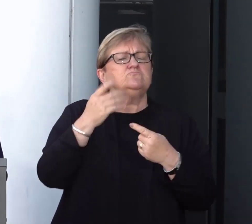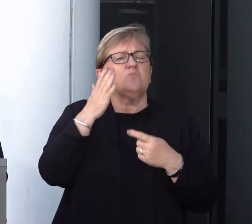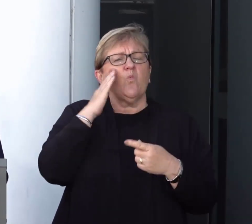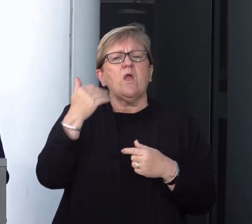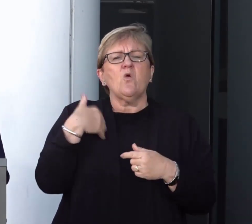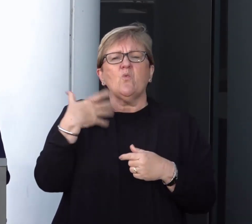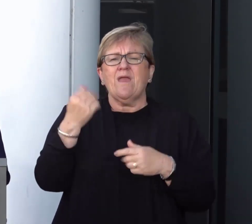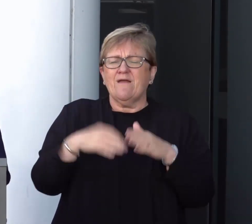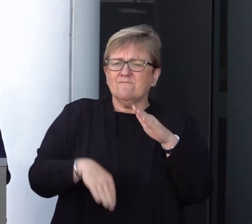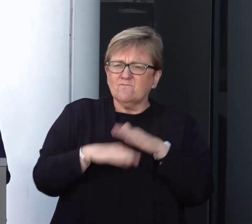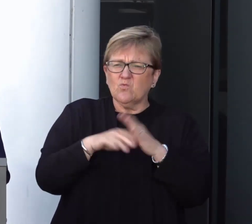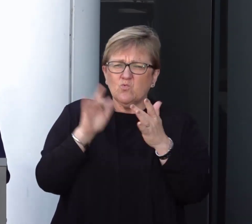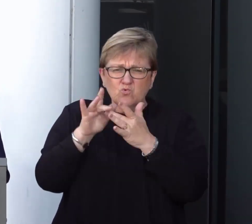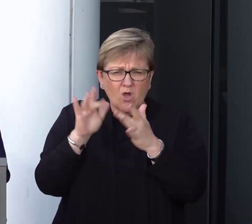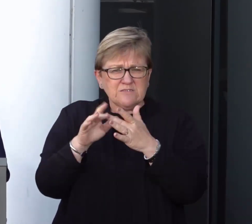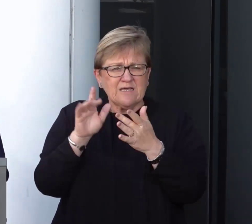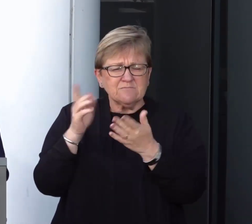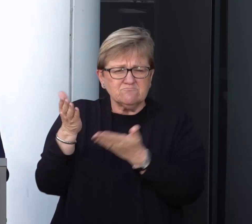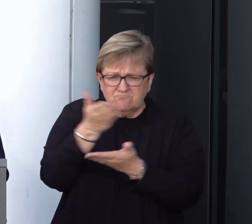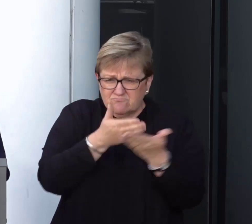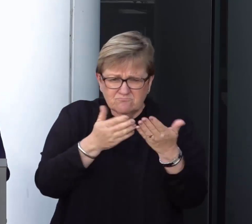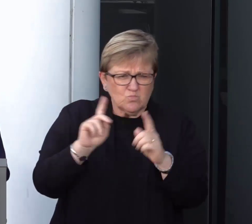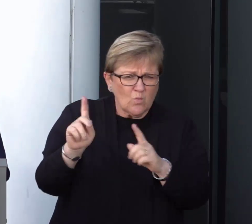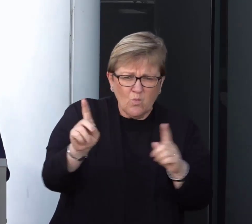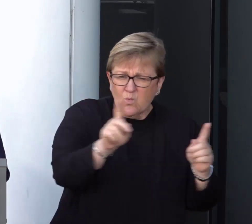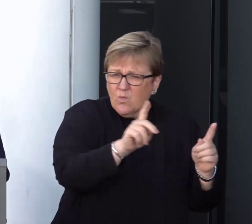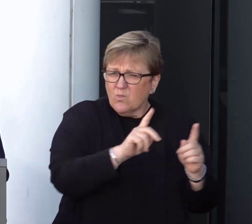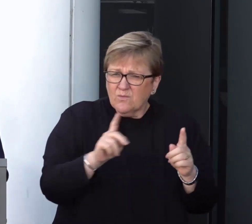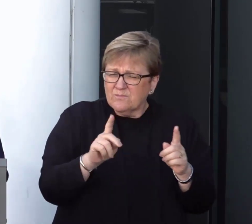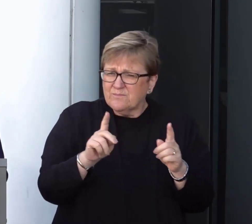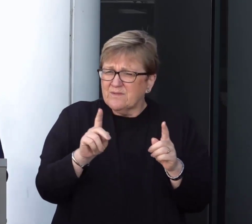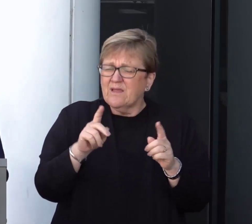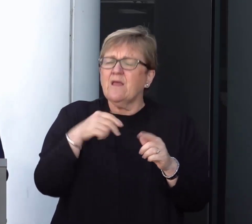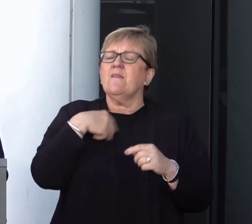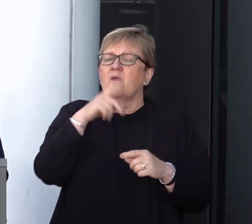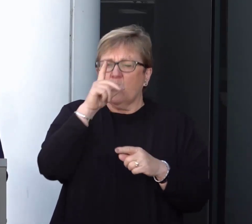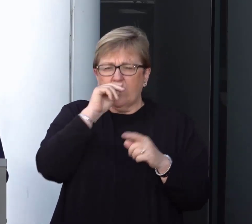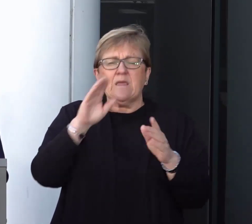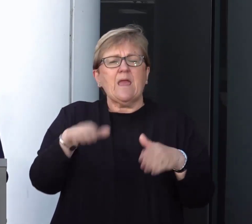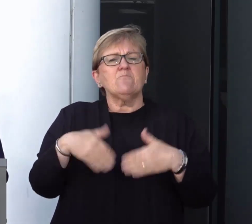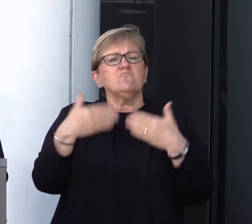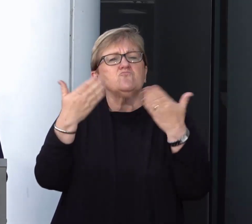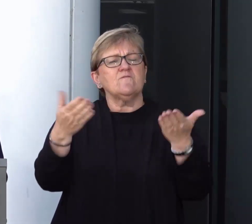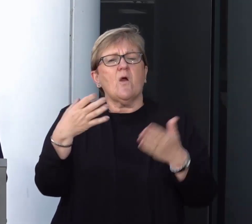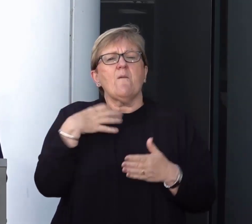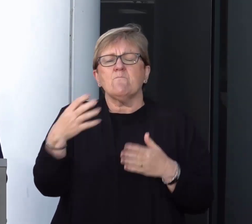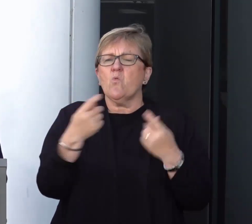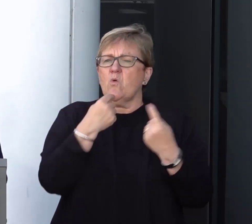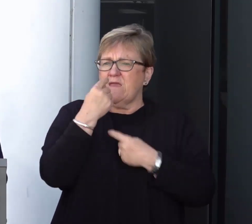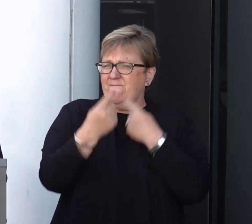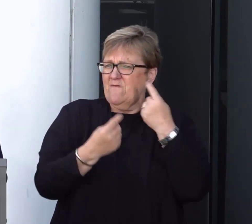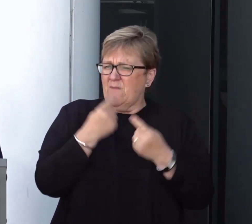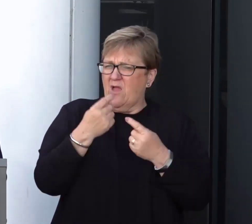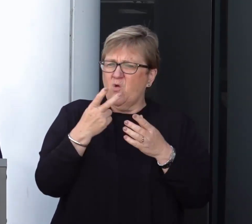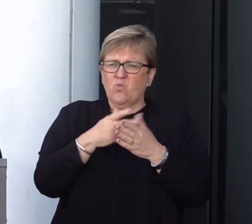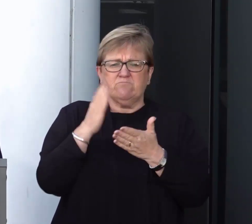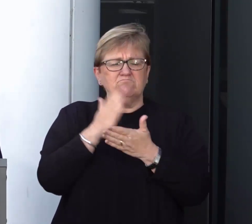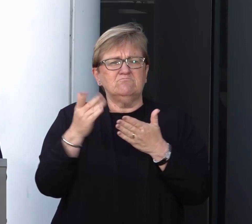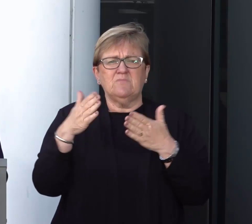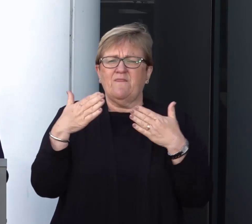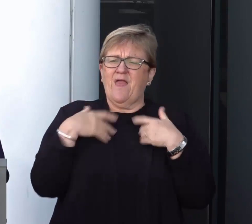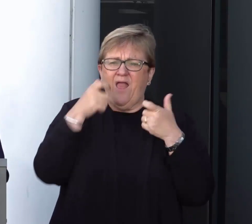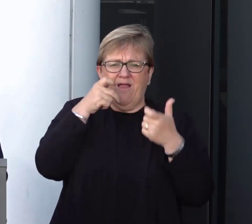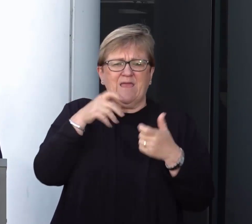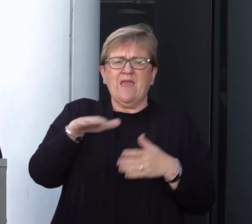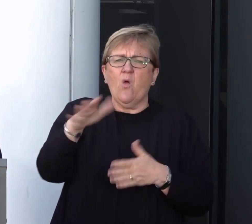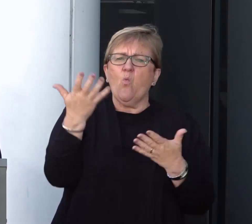undertaken all that contact tracing and we can provide more details in terms of the actual healthcare